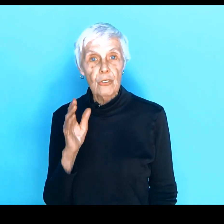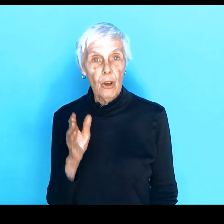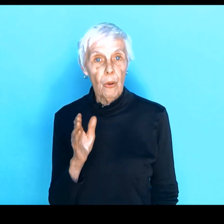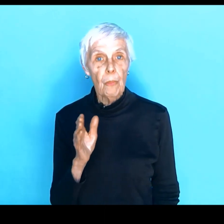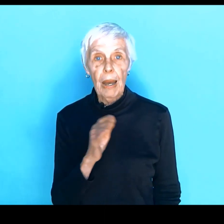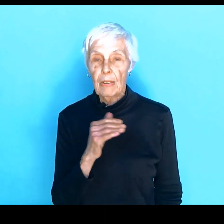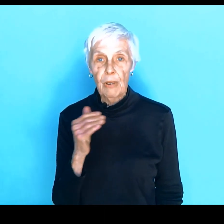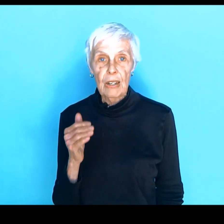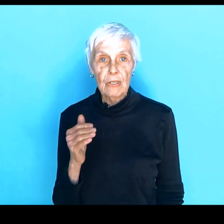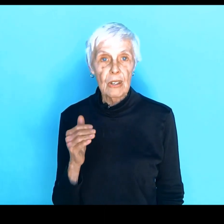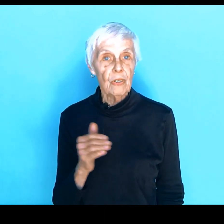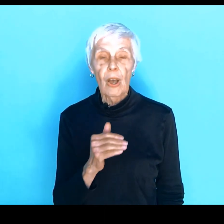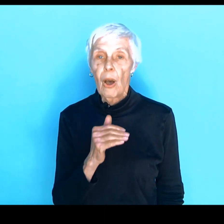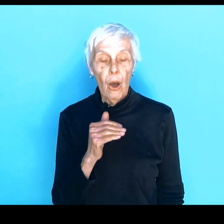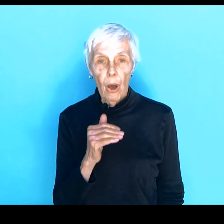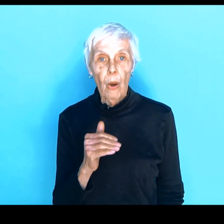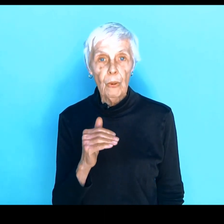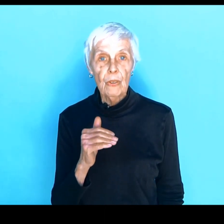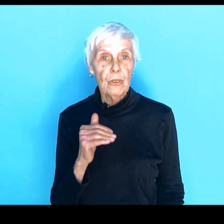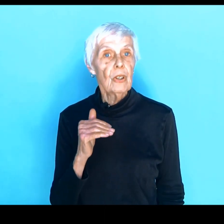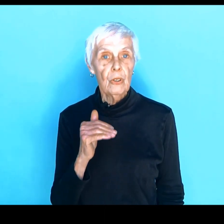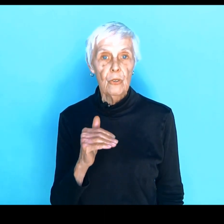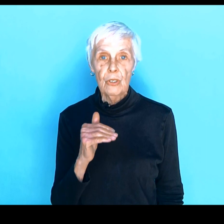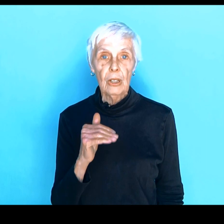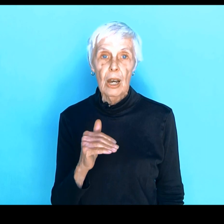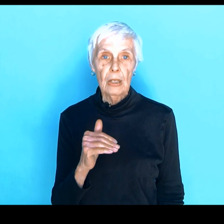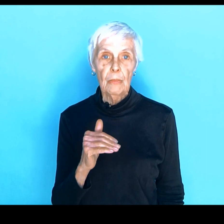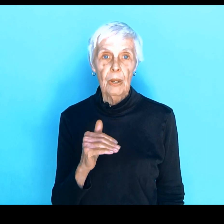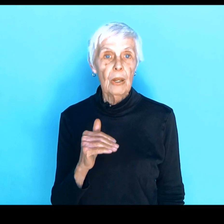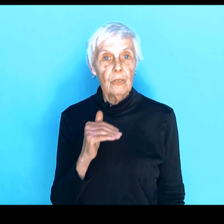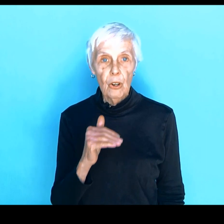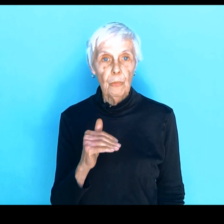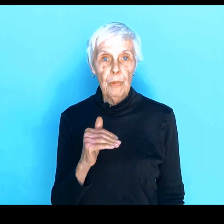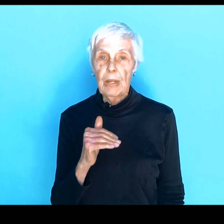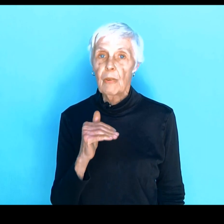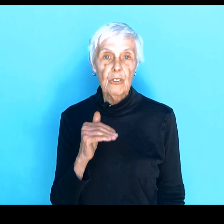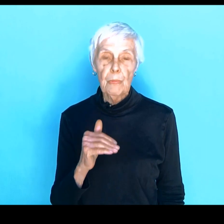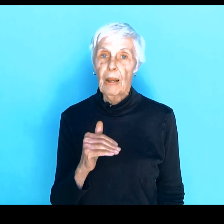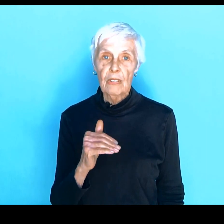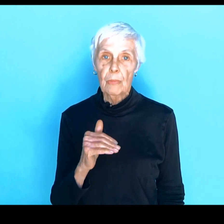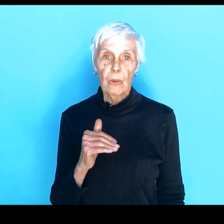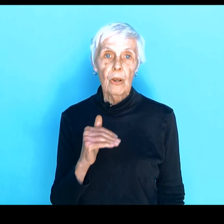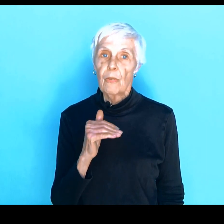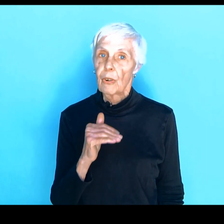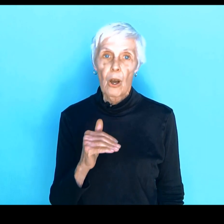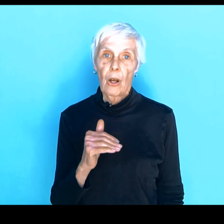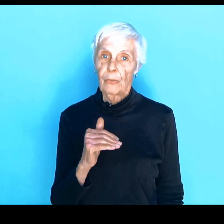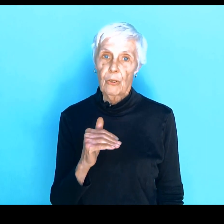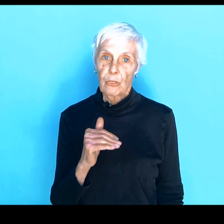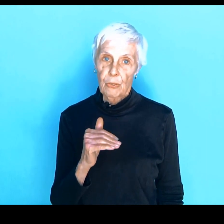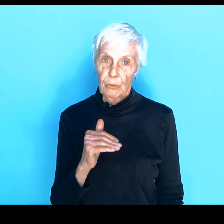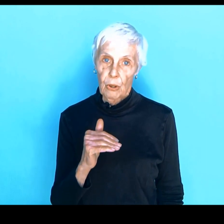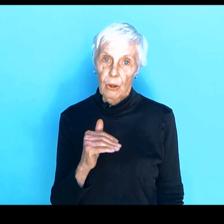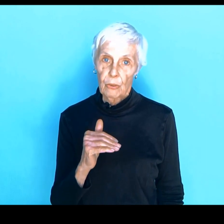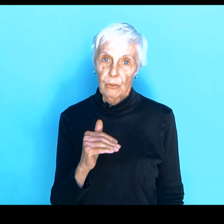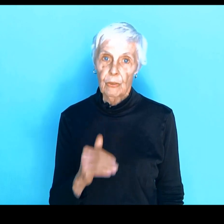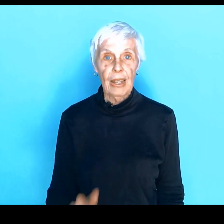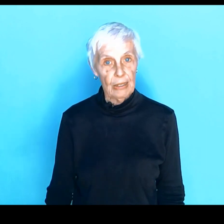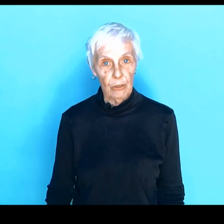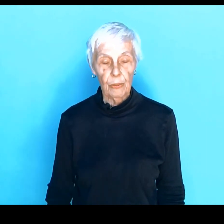So, my advice is always use a condom. Don't be responsible for all those phone calls. Thank you!